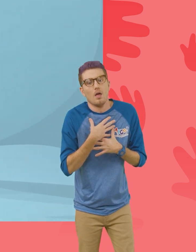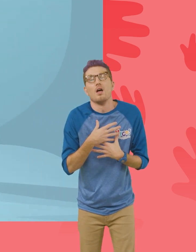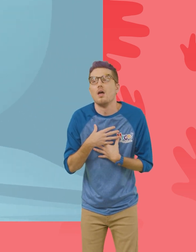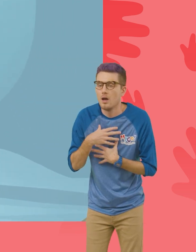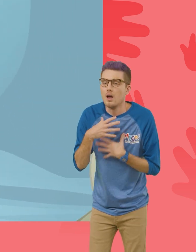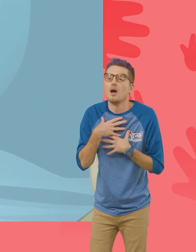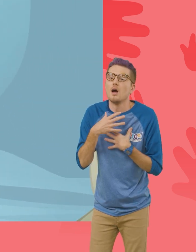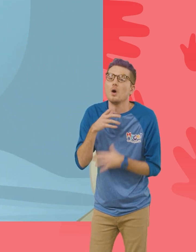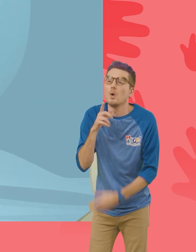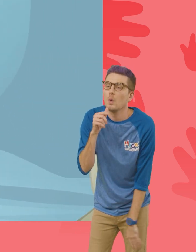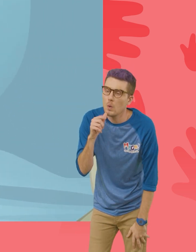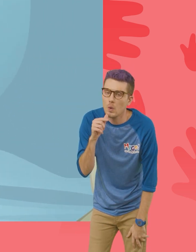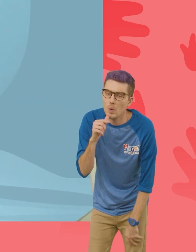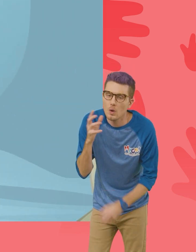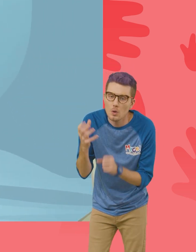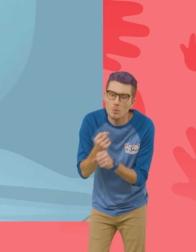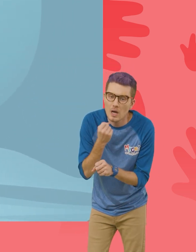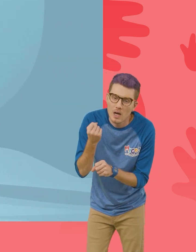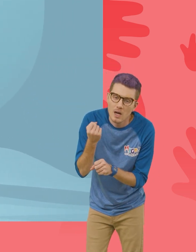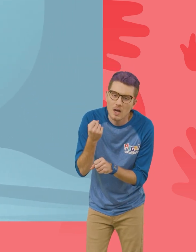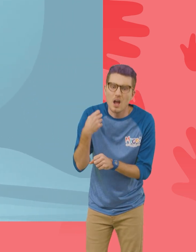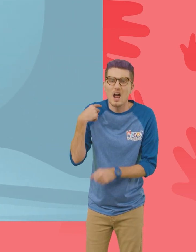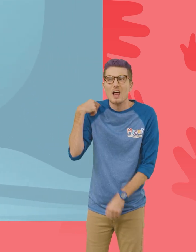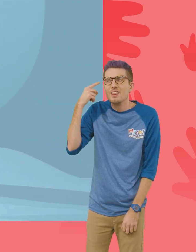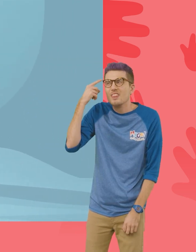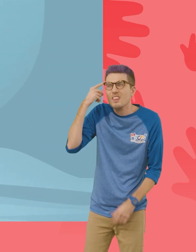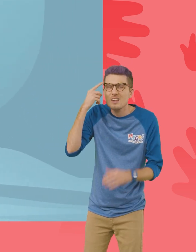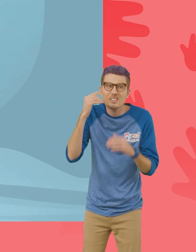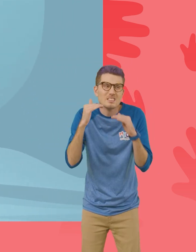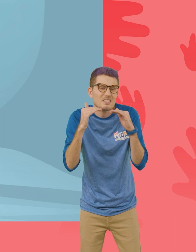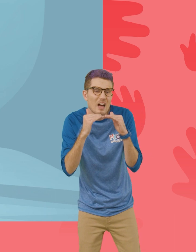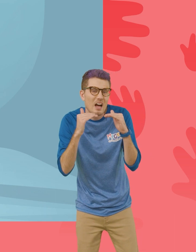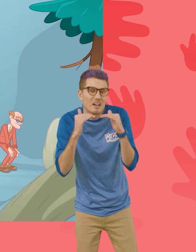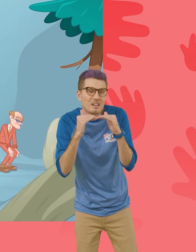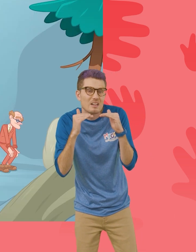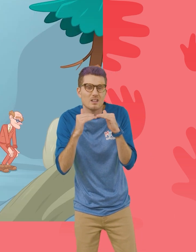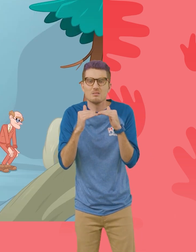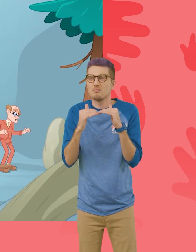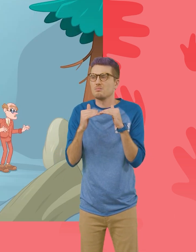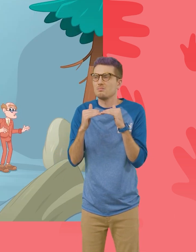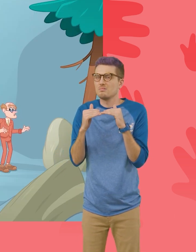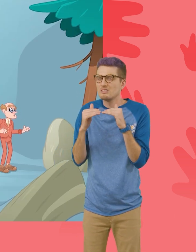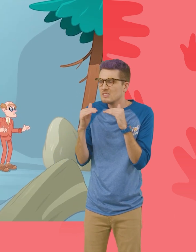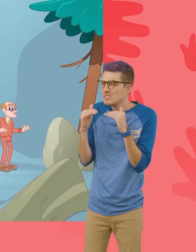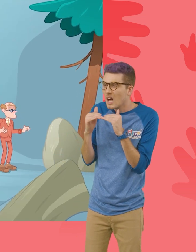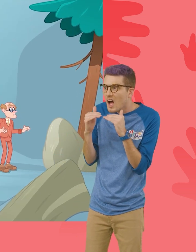Who won? I think it's a tie. A tie?